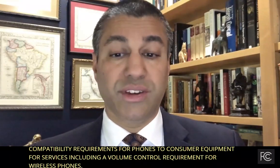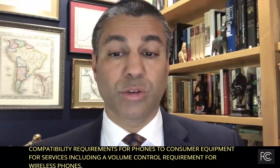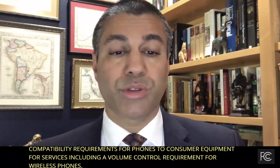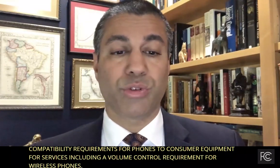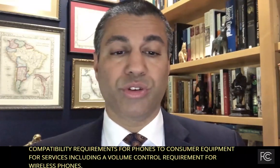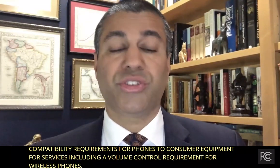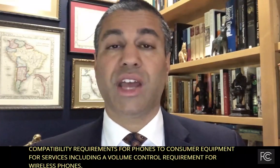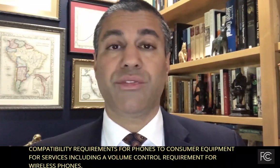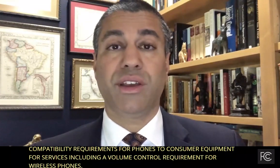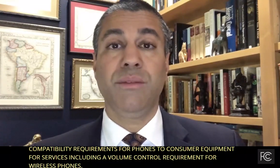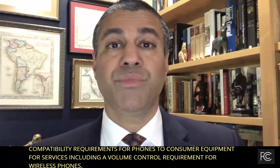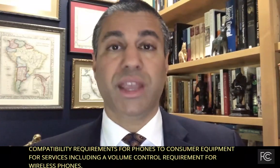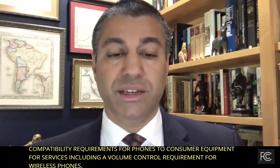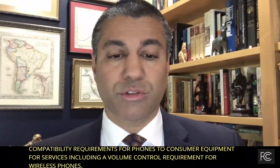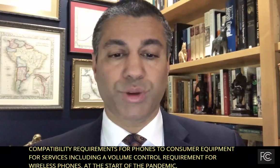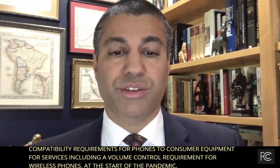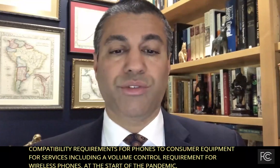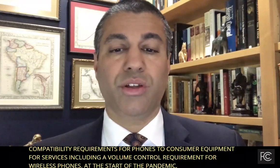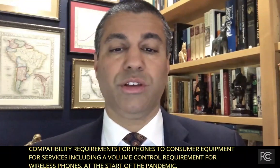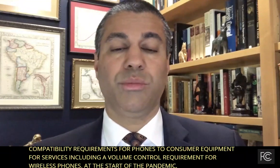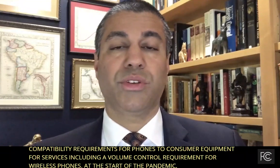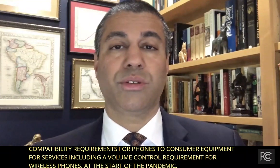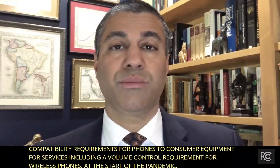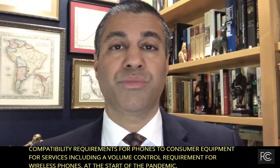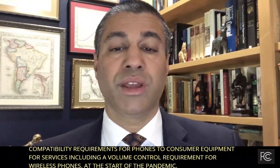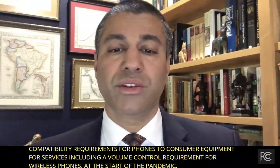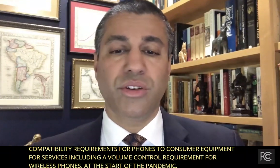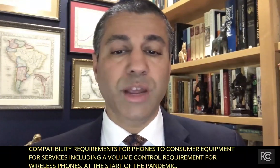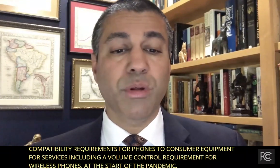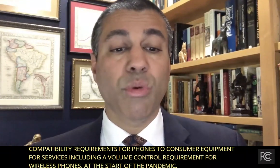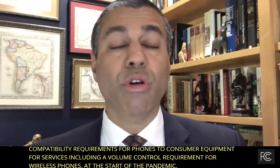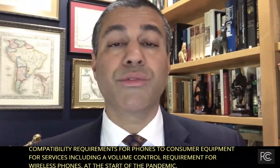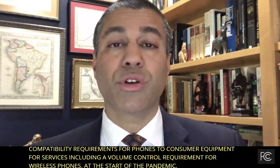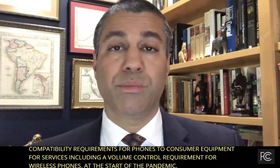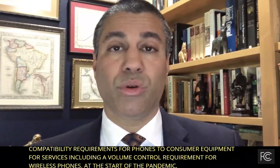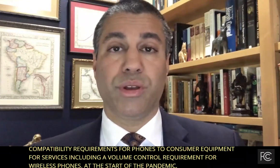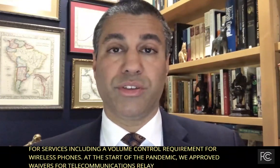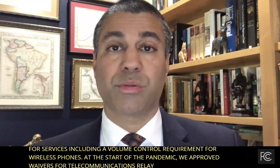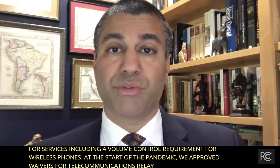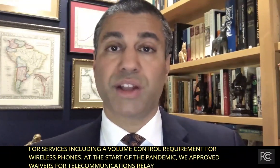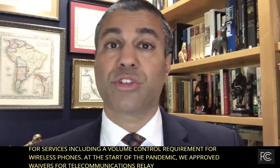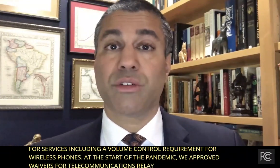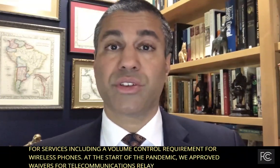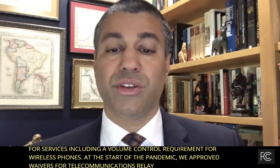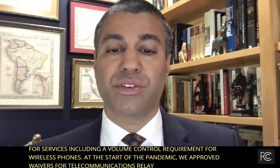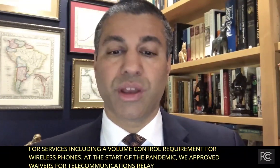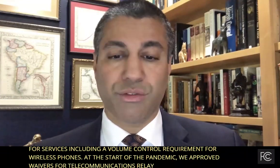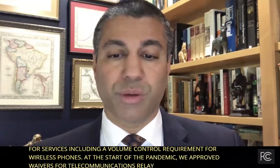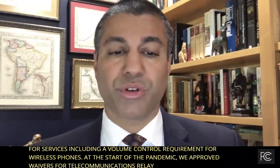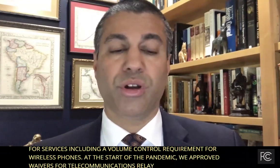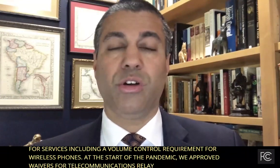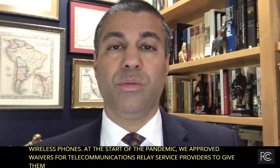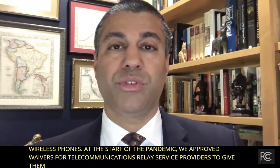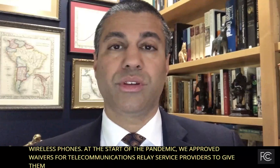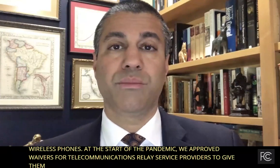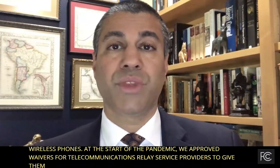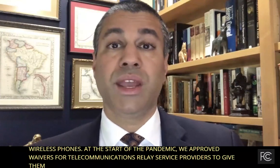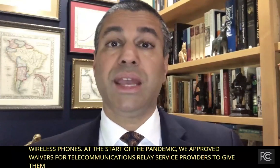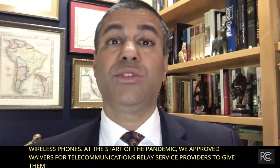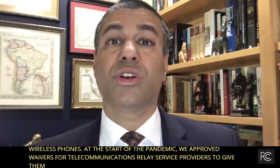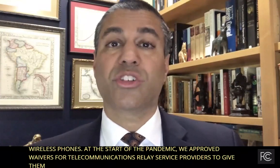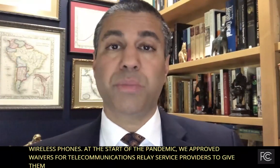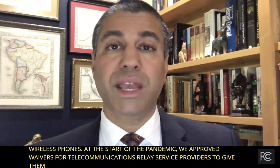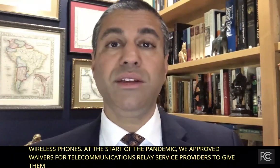to deal with reduced staffing and increased volumes, to enable more of their employees to provide services from their homes,